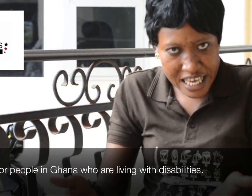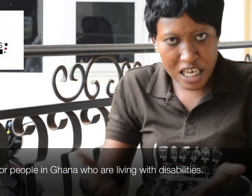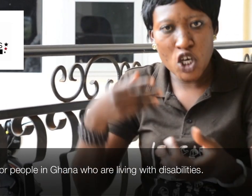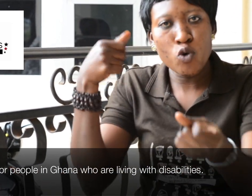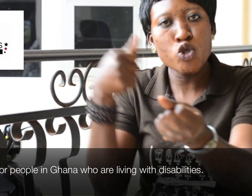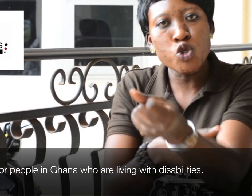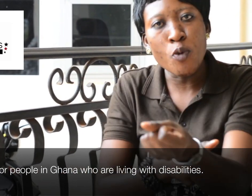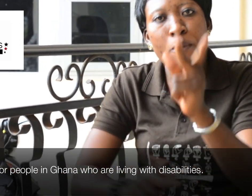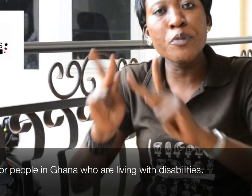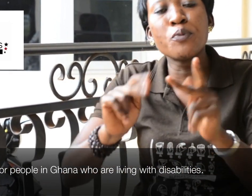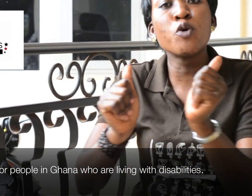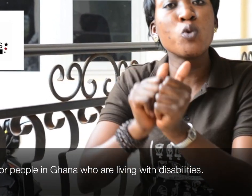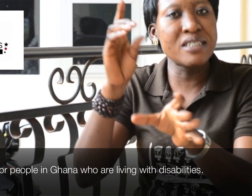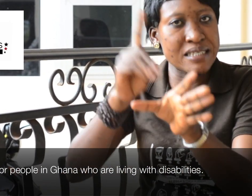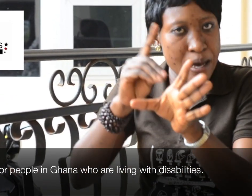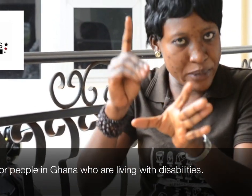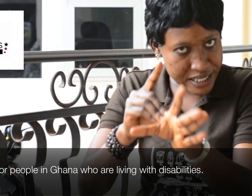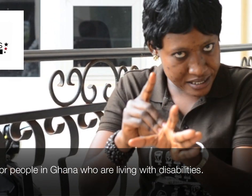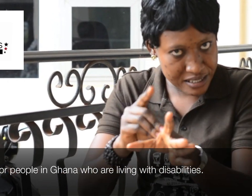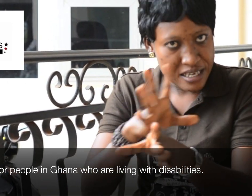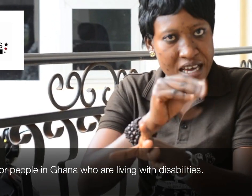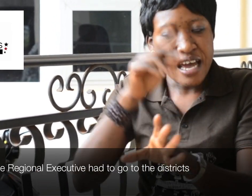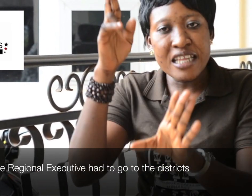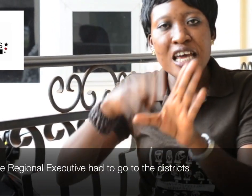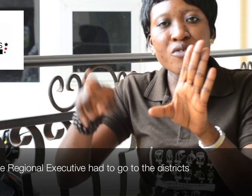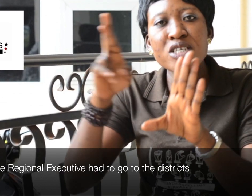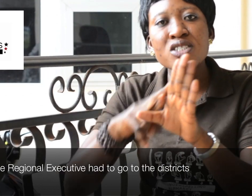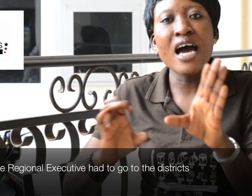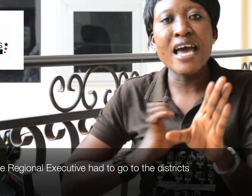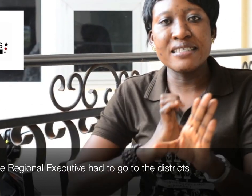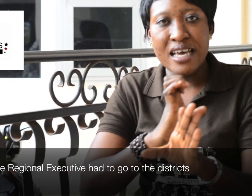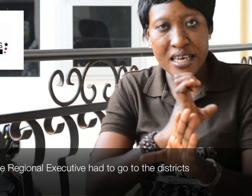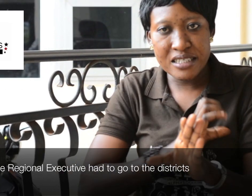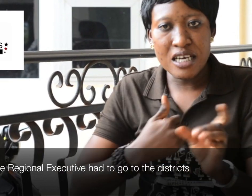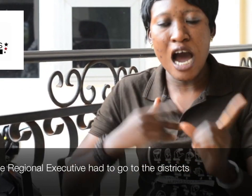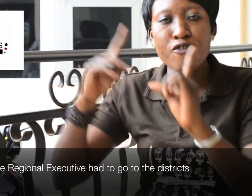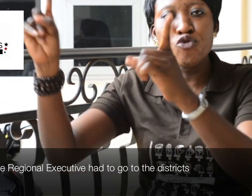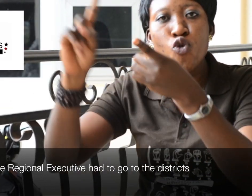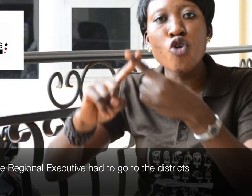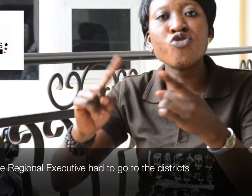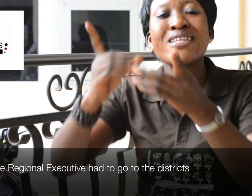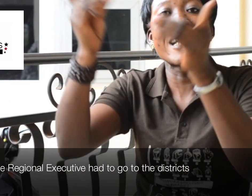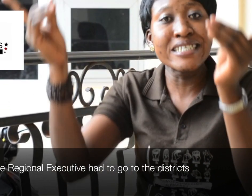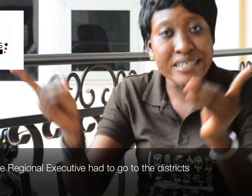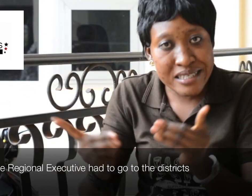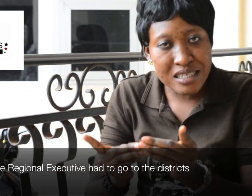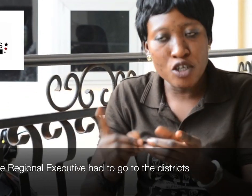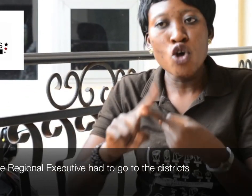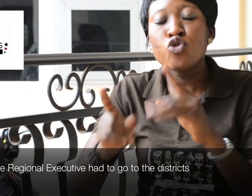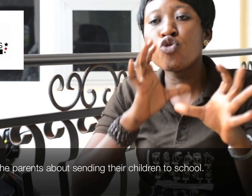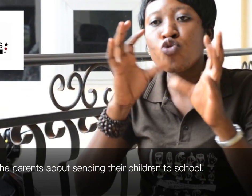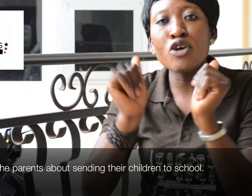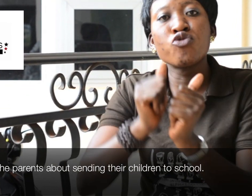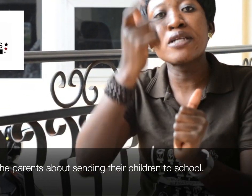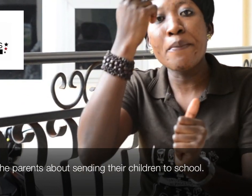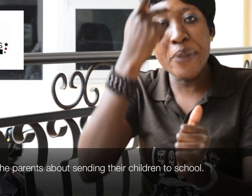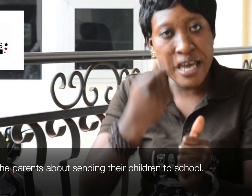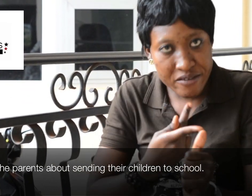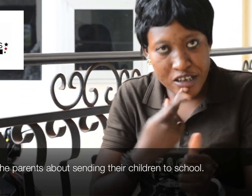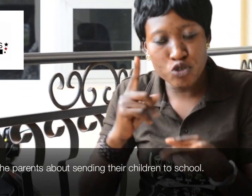here, there were people with disabilities. And the regional executive have to go to the district to talk to their parents